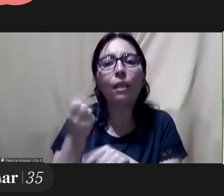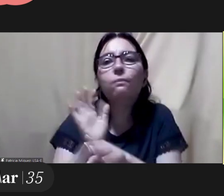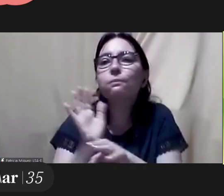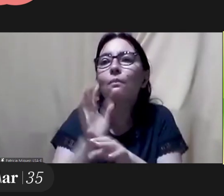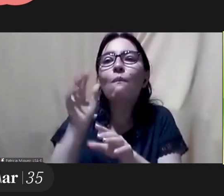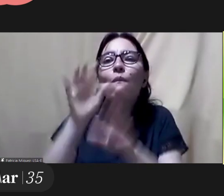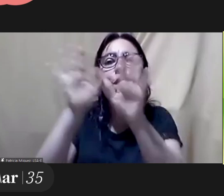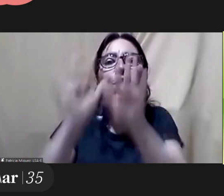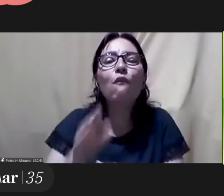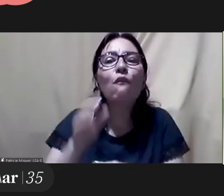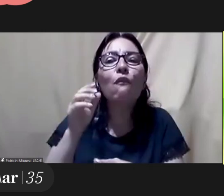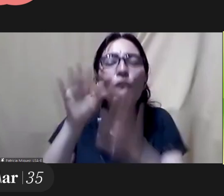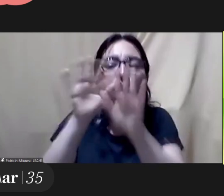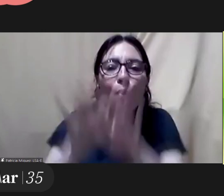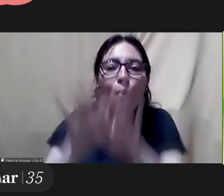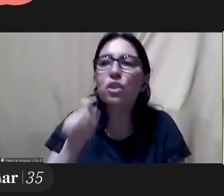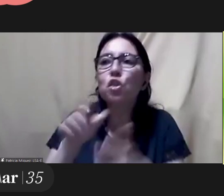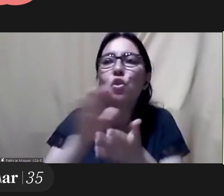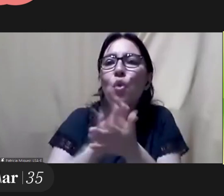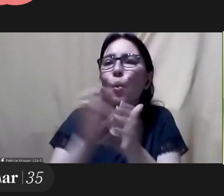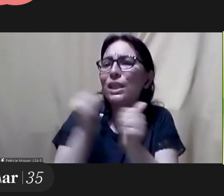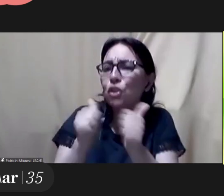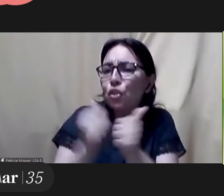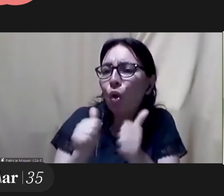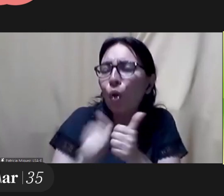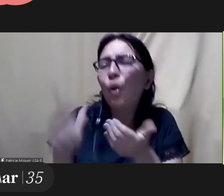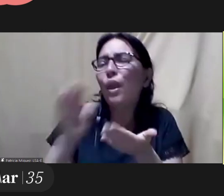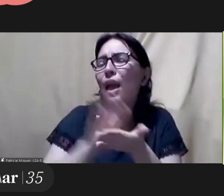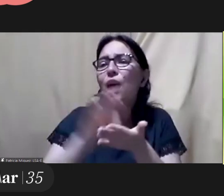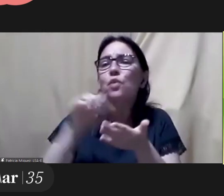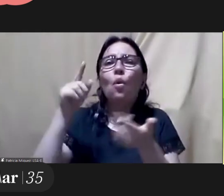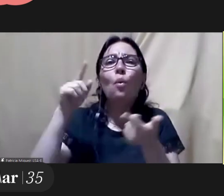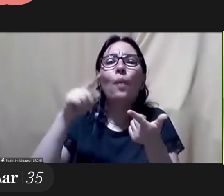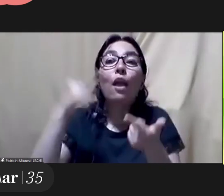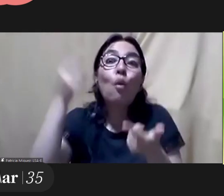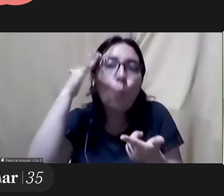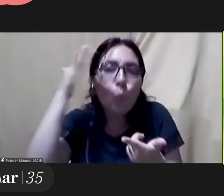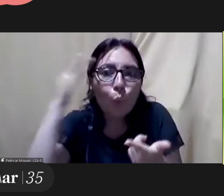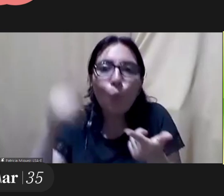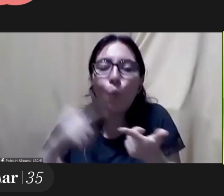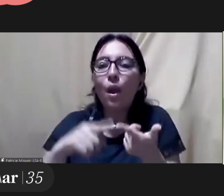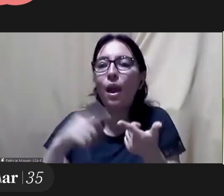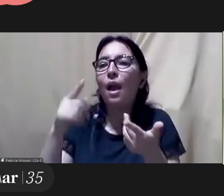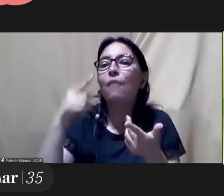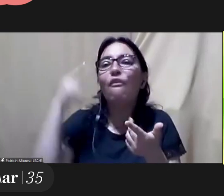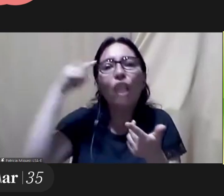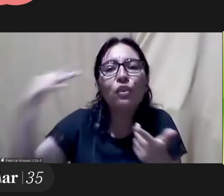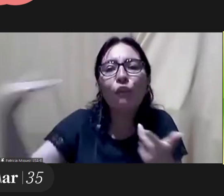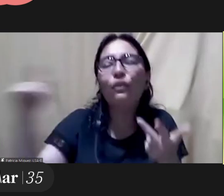trained with a higher focus on history, on getting to know our own culture,